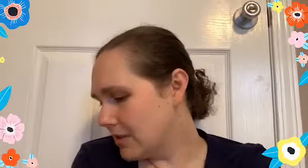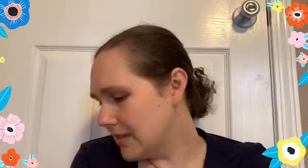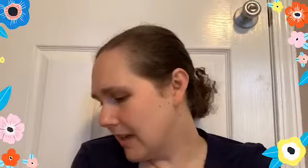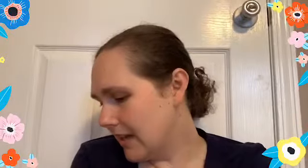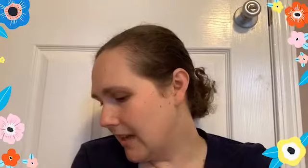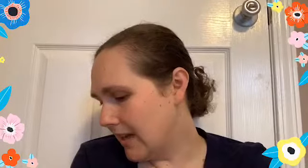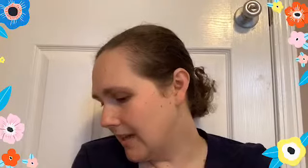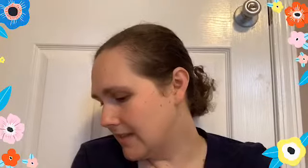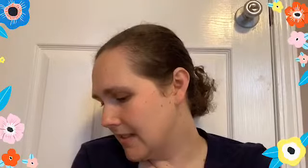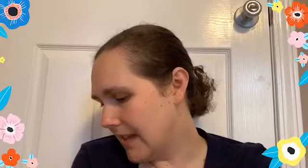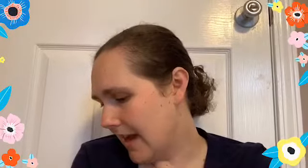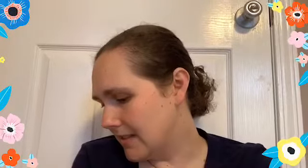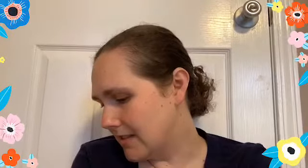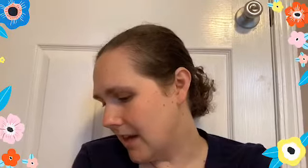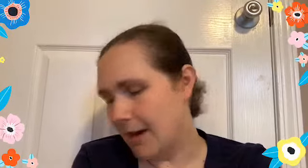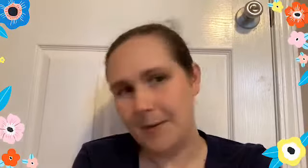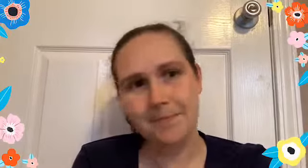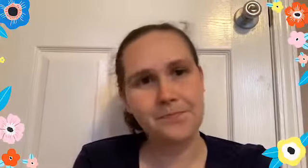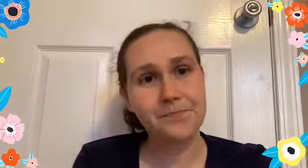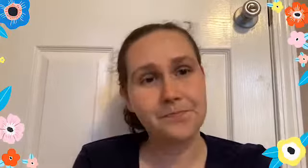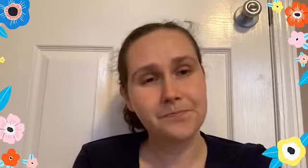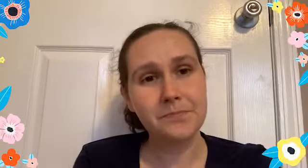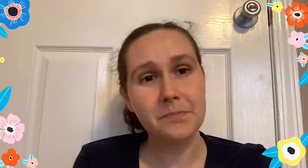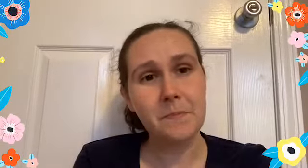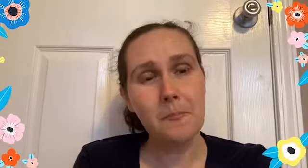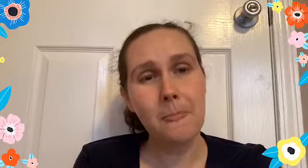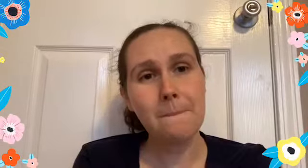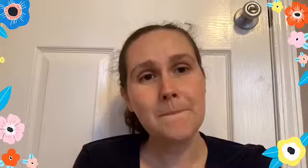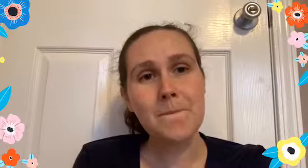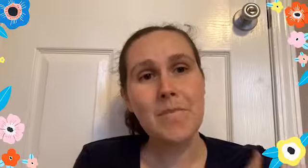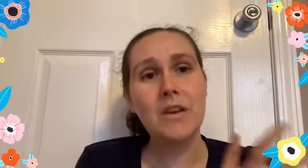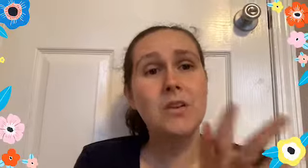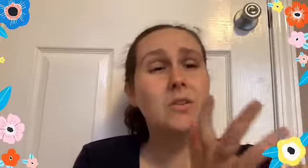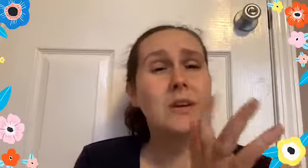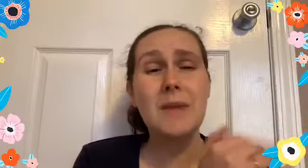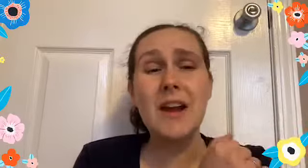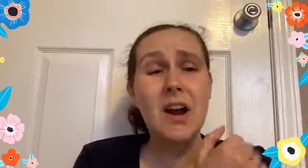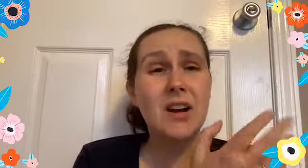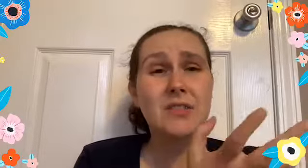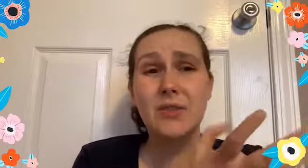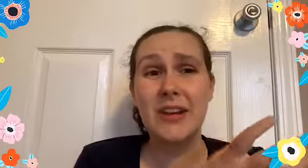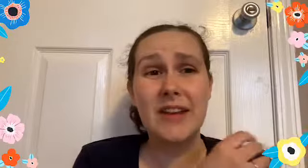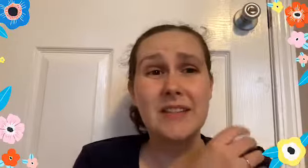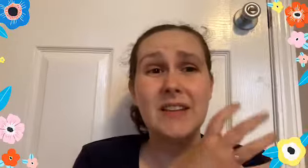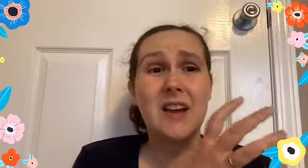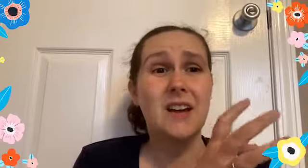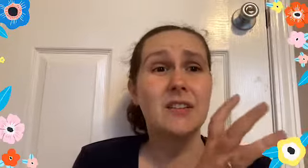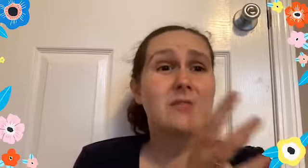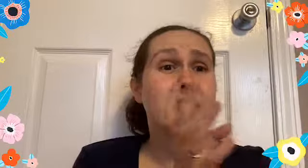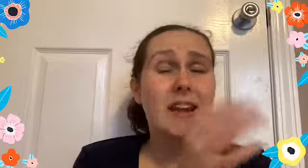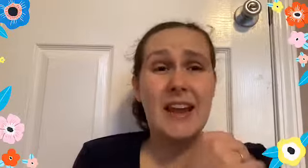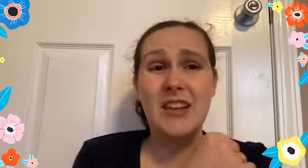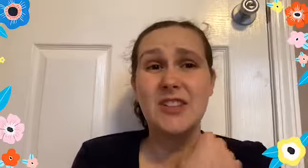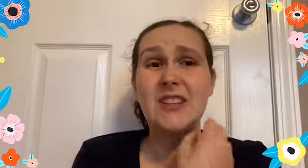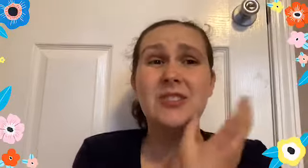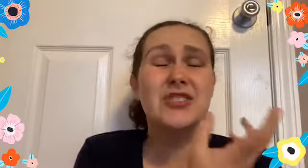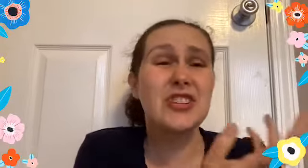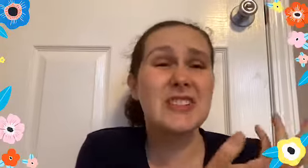first thing is that you can make cards for kids of any age. And these are just